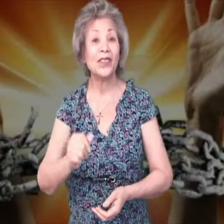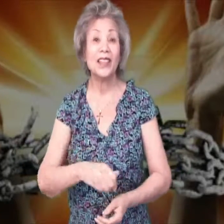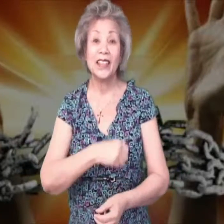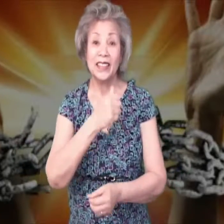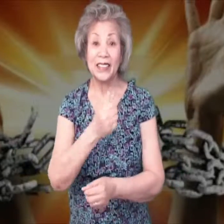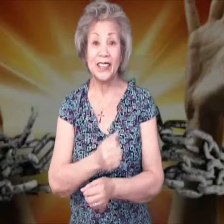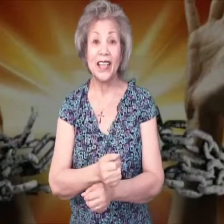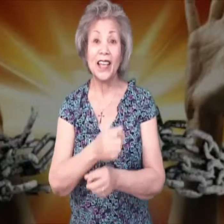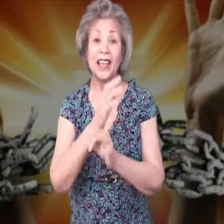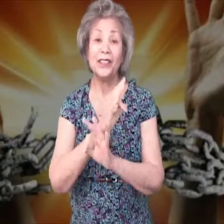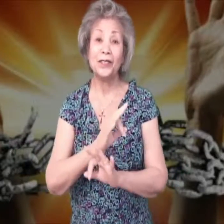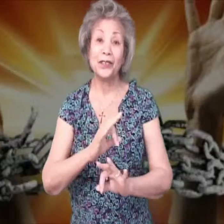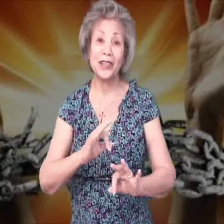set free.